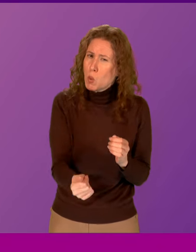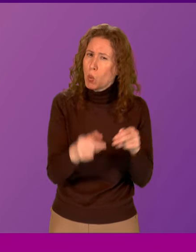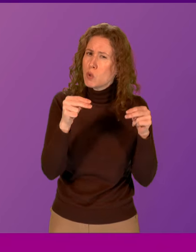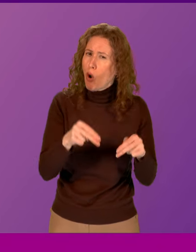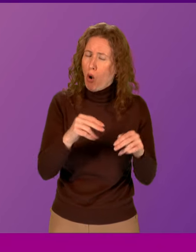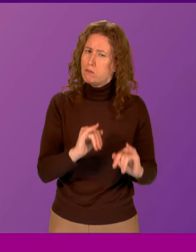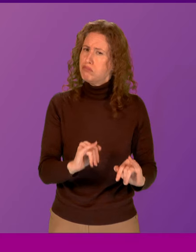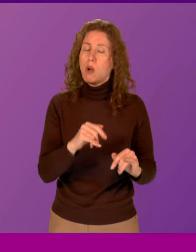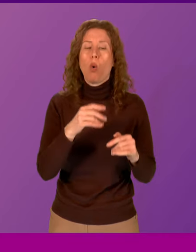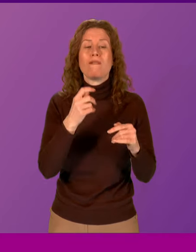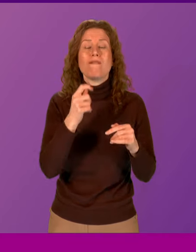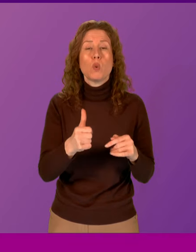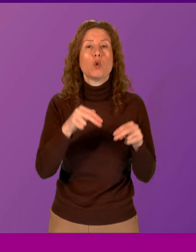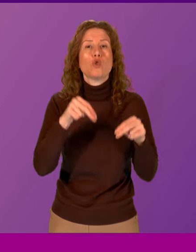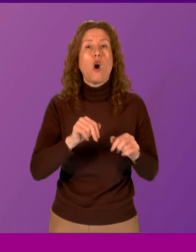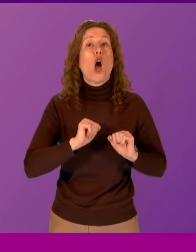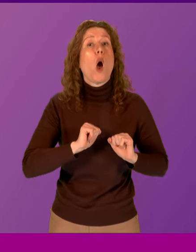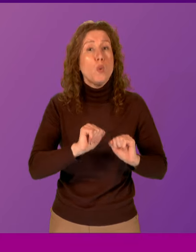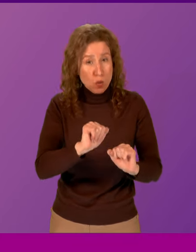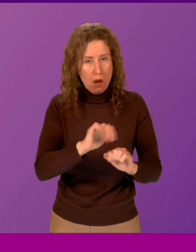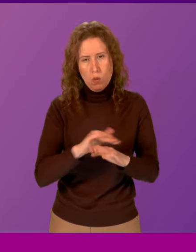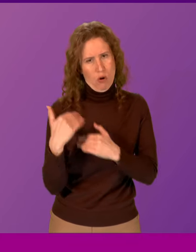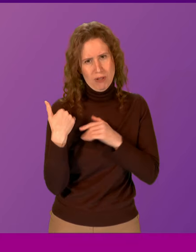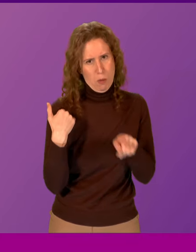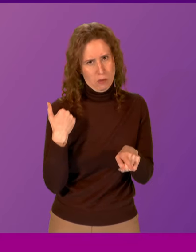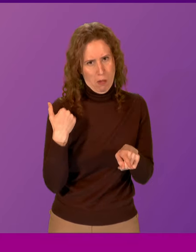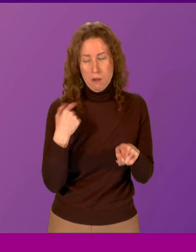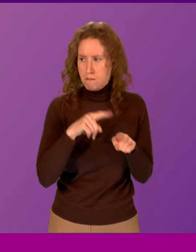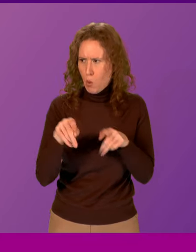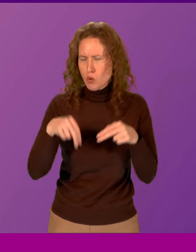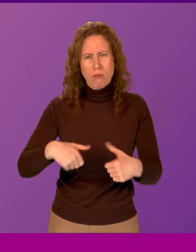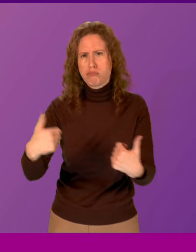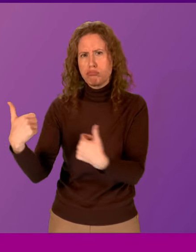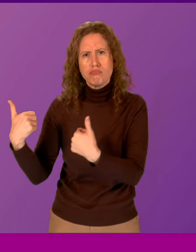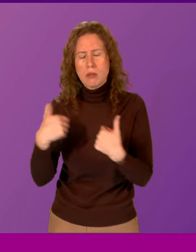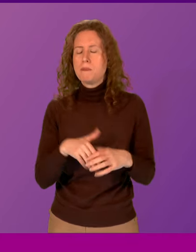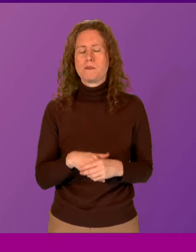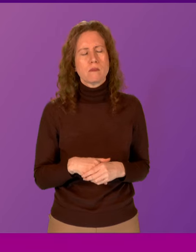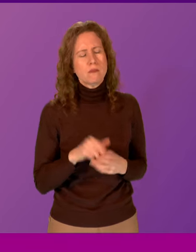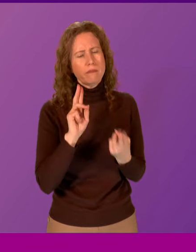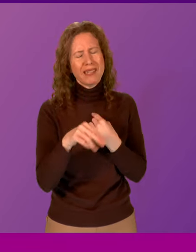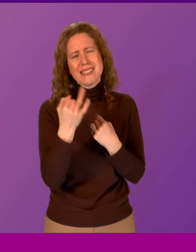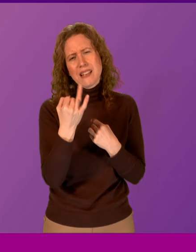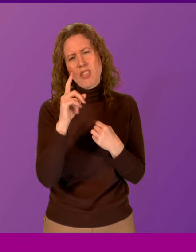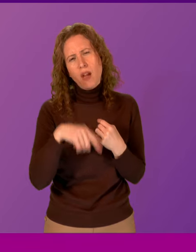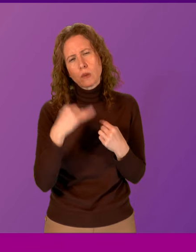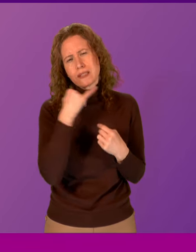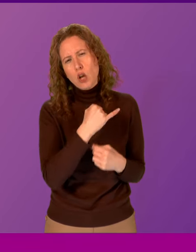of irresponsible dog owners for their dangerous dogs. Anna Sarwar. Premier officer,,600